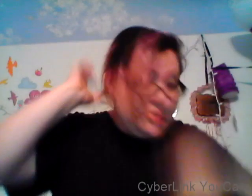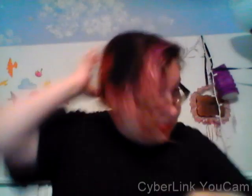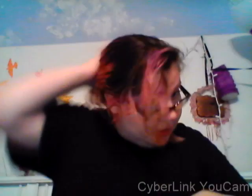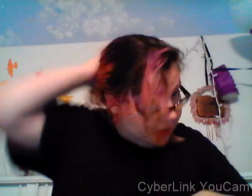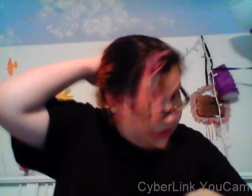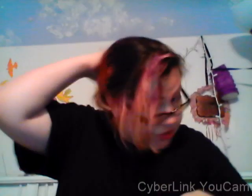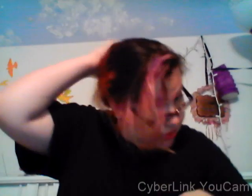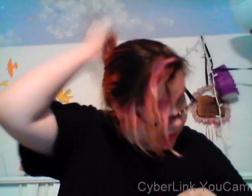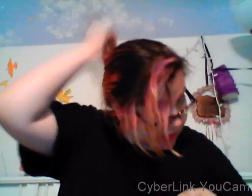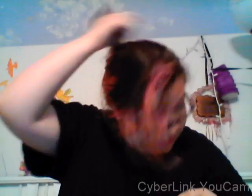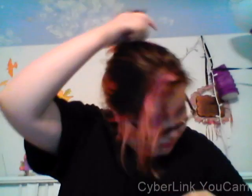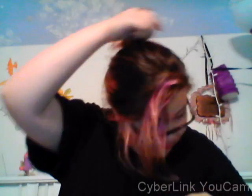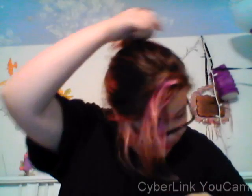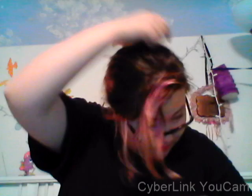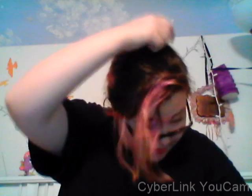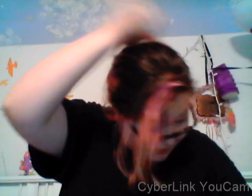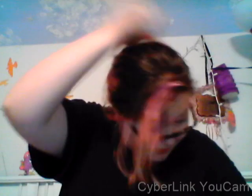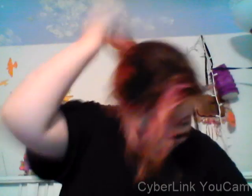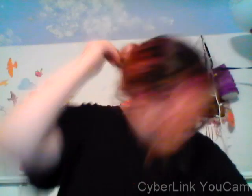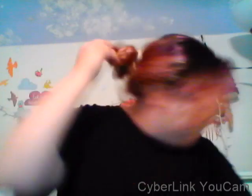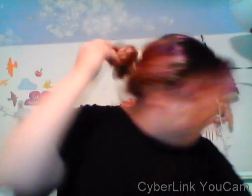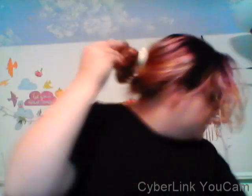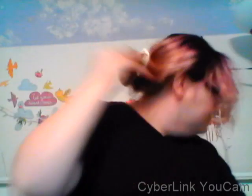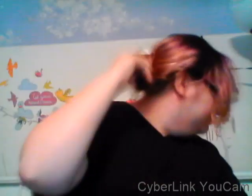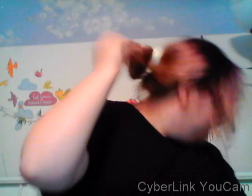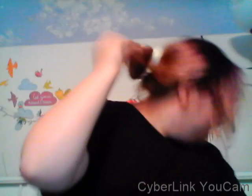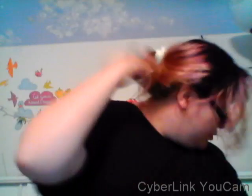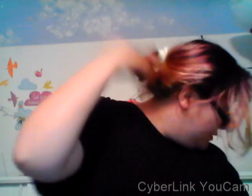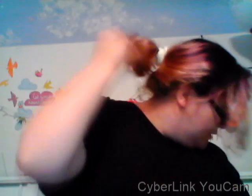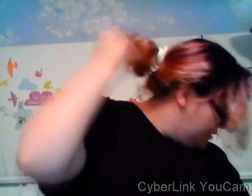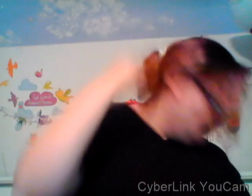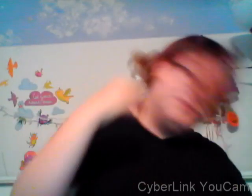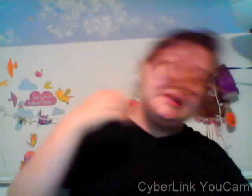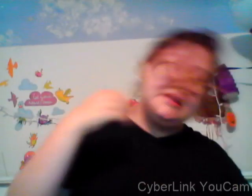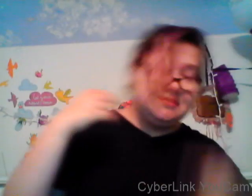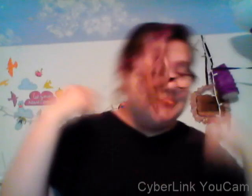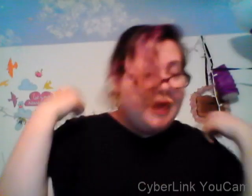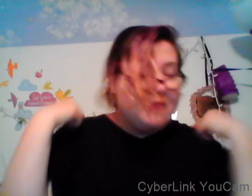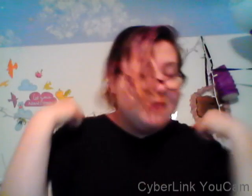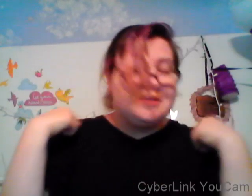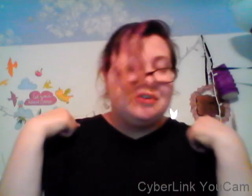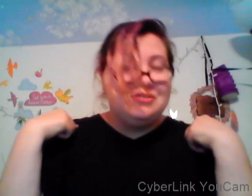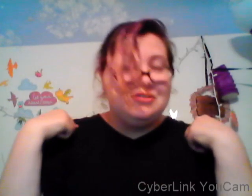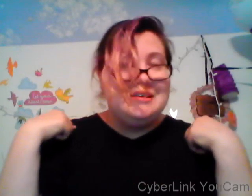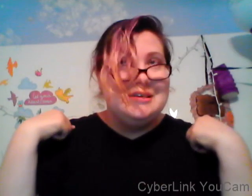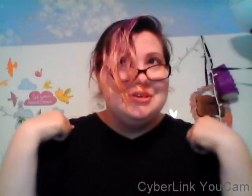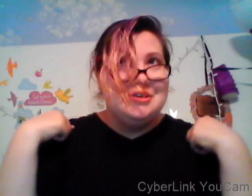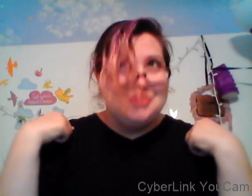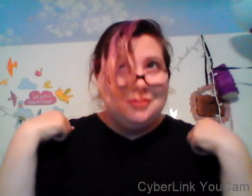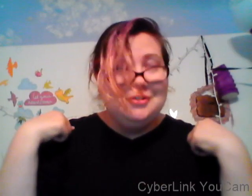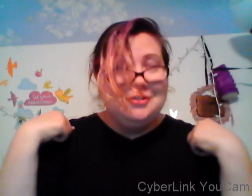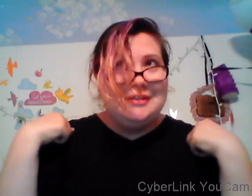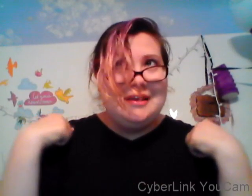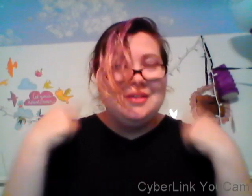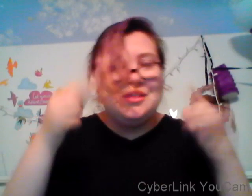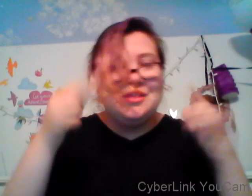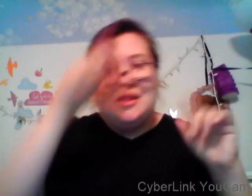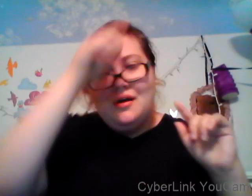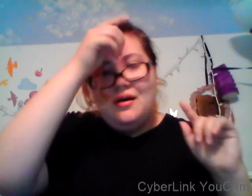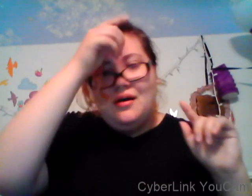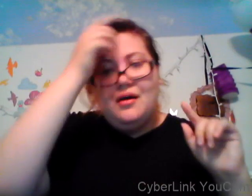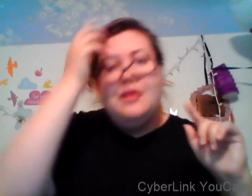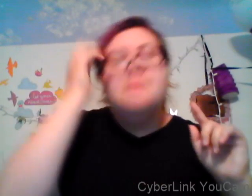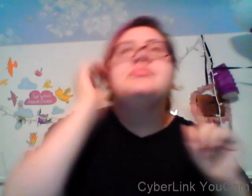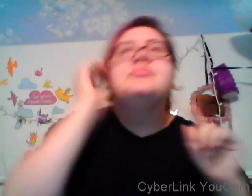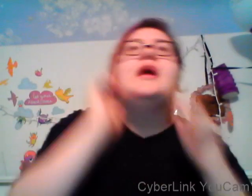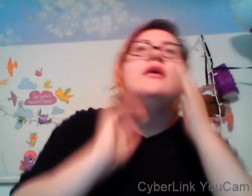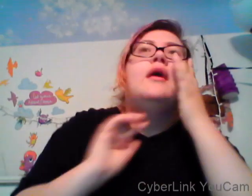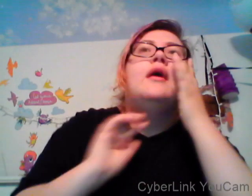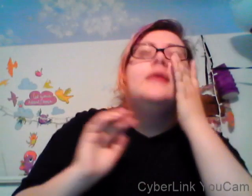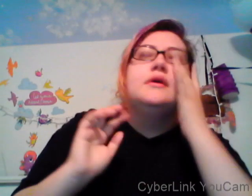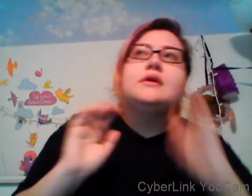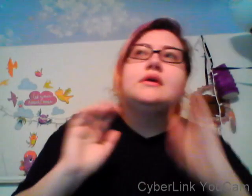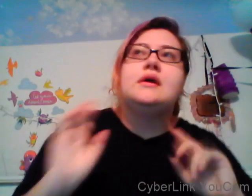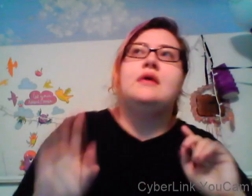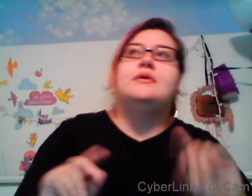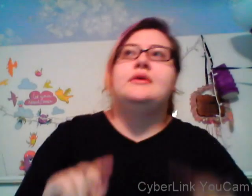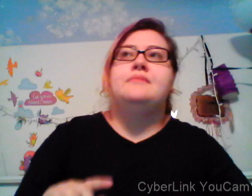This is 32 ounce. It's from Walmart. I don't know how much it was. Alright, so into my update